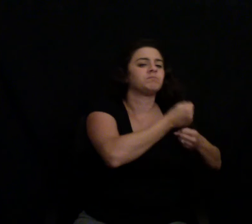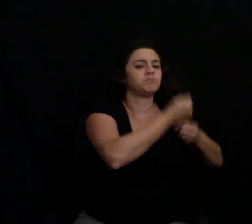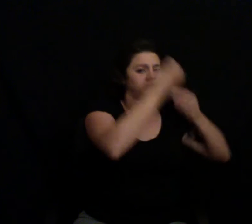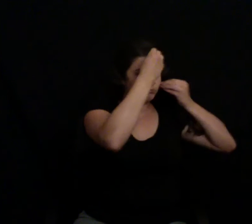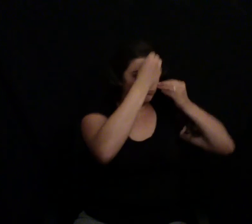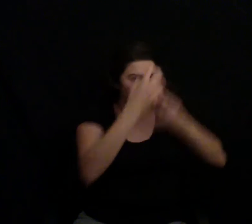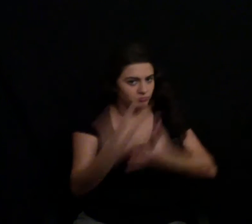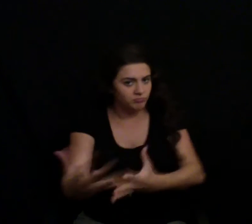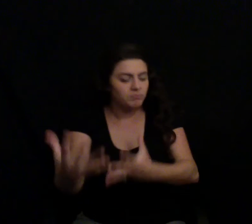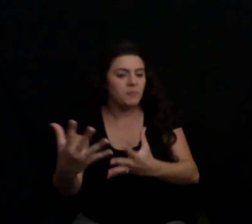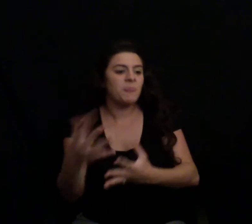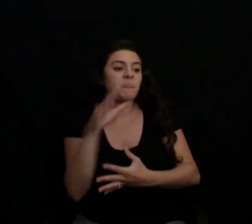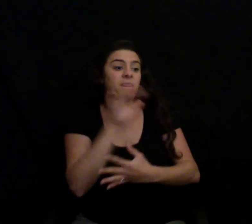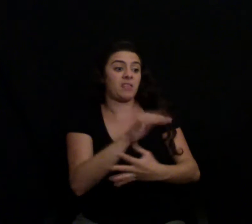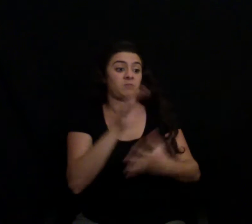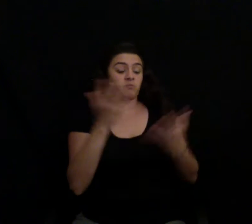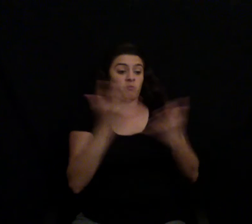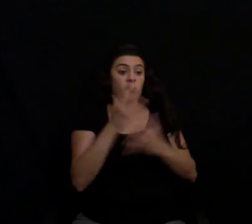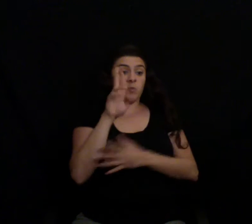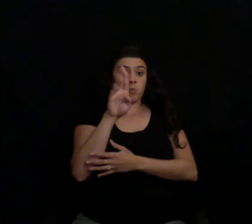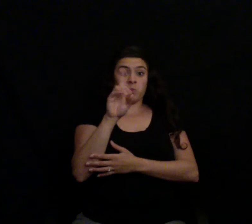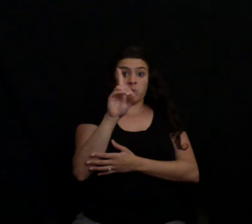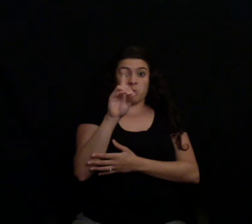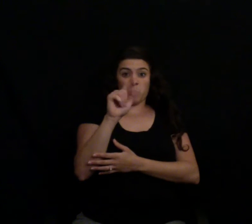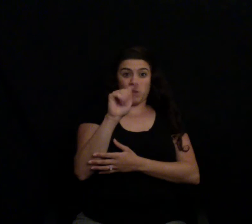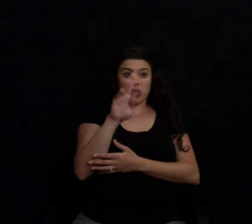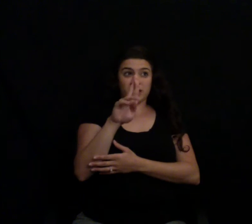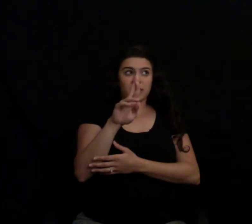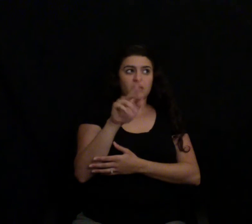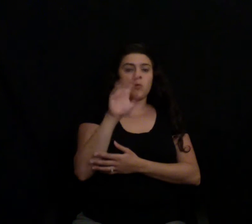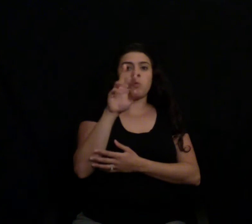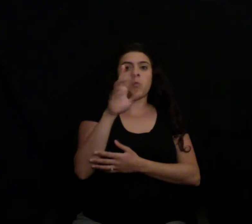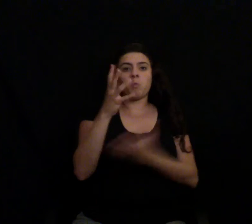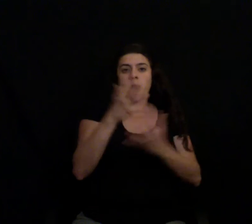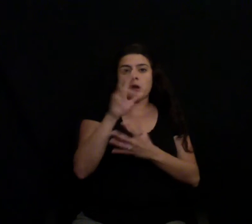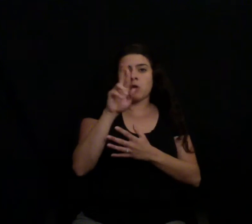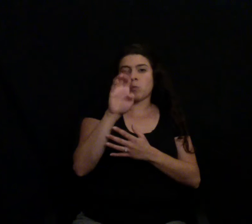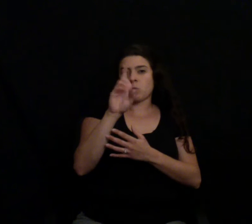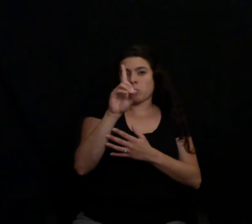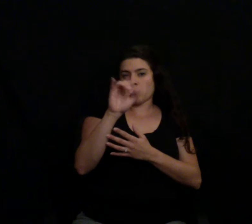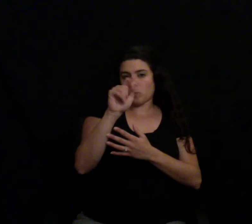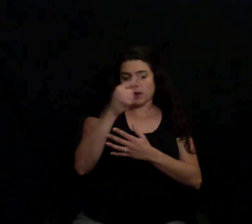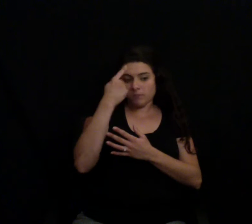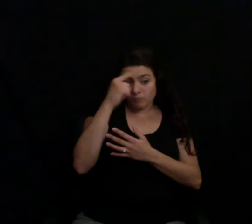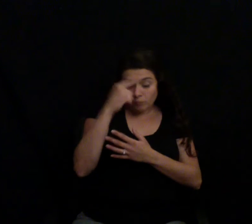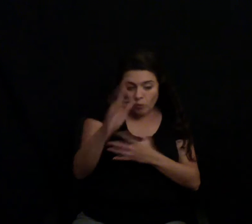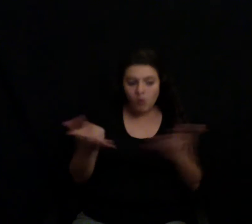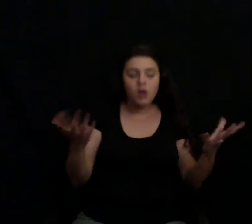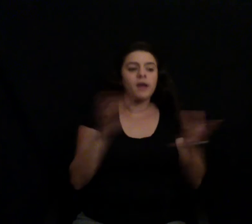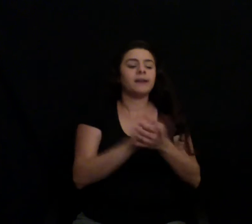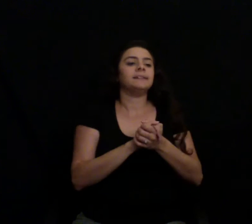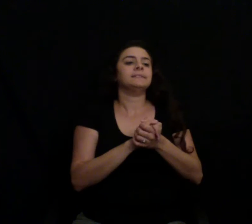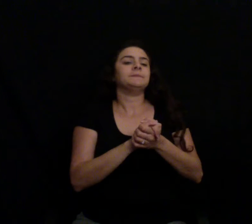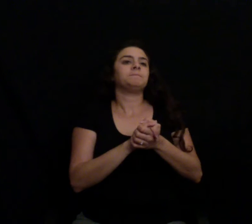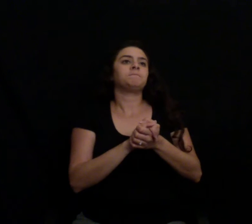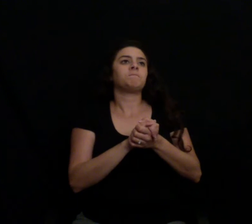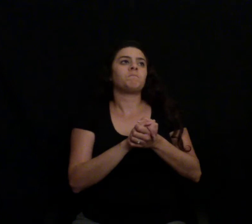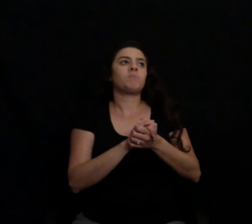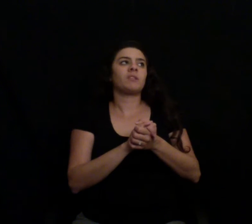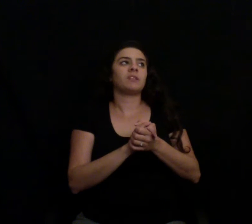That's really a large part of why we started it. All we want to do is give that platform using this podcast. And so no matter how many improvements we make with Upvoted